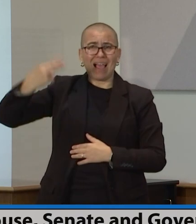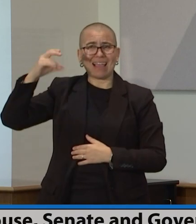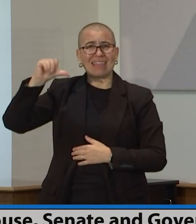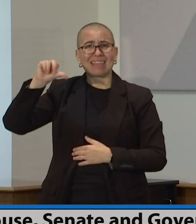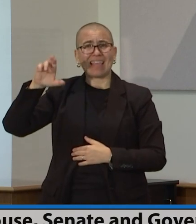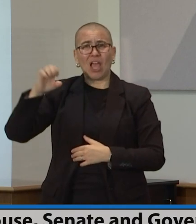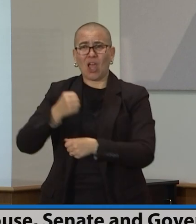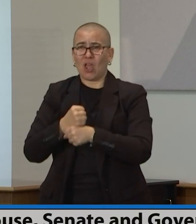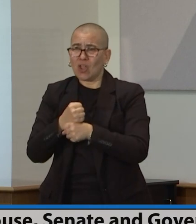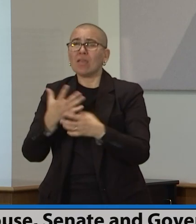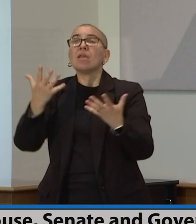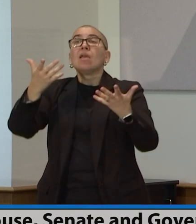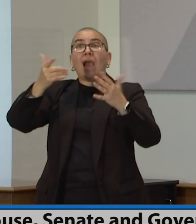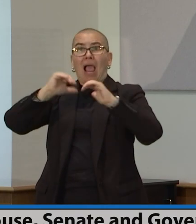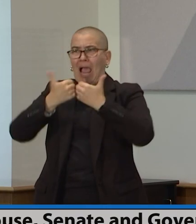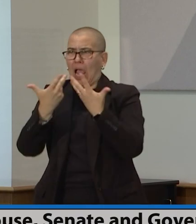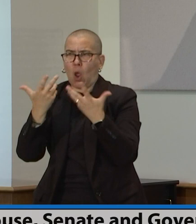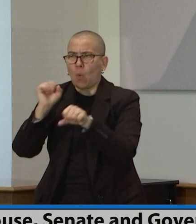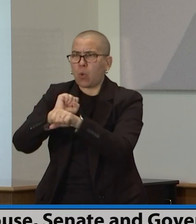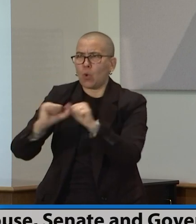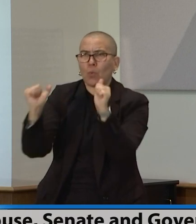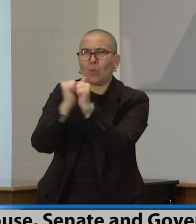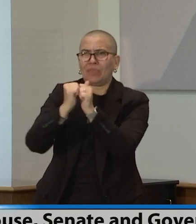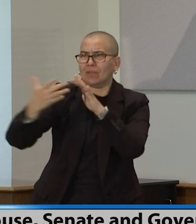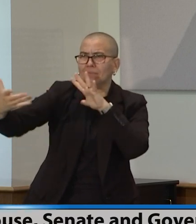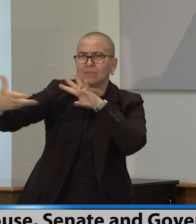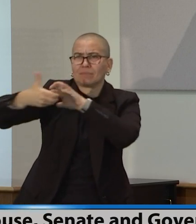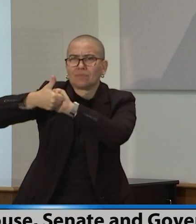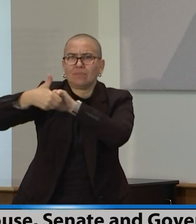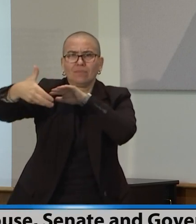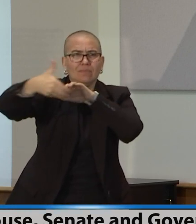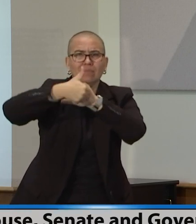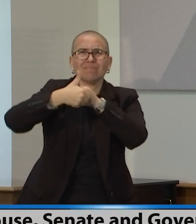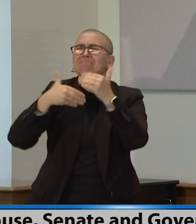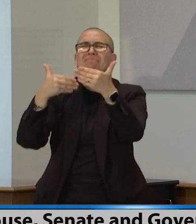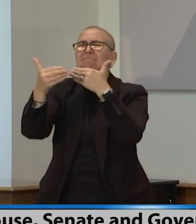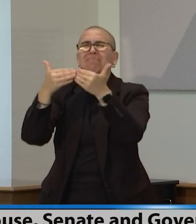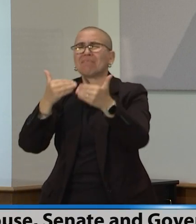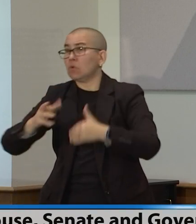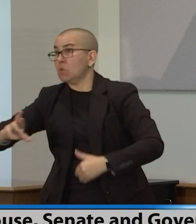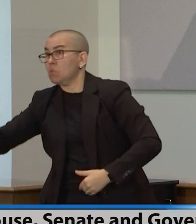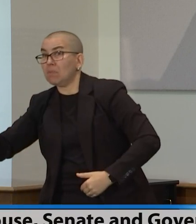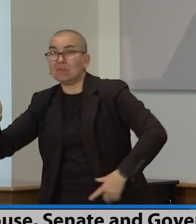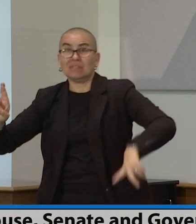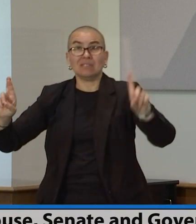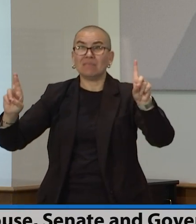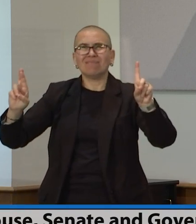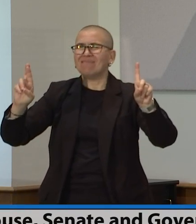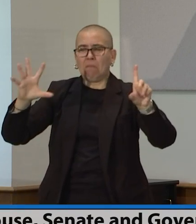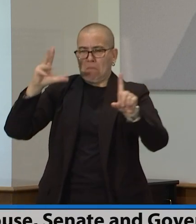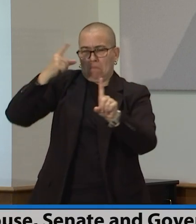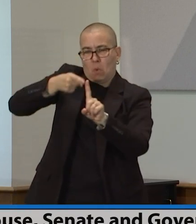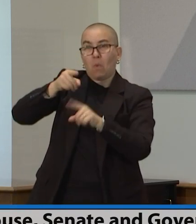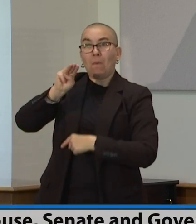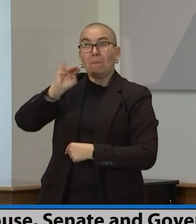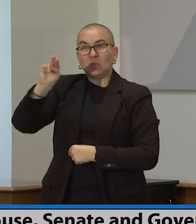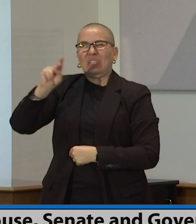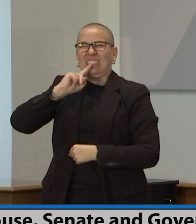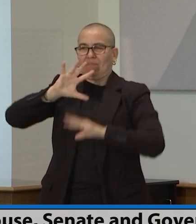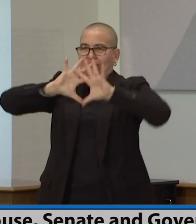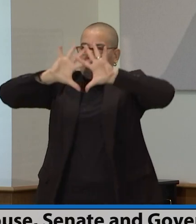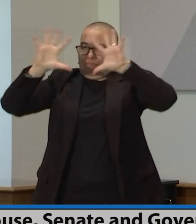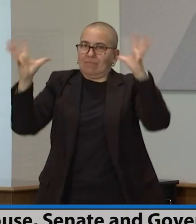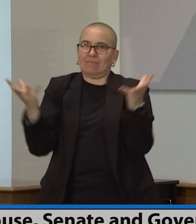for the people that we serve, the people of Minnesota. So today is a good day.